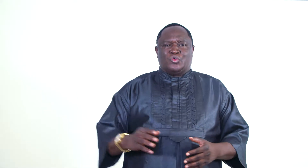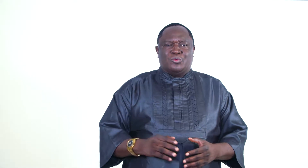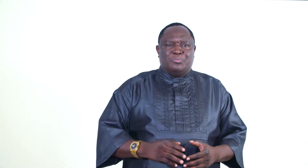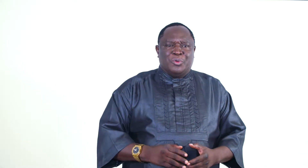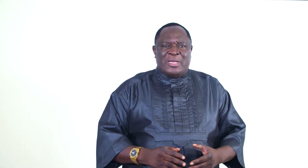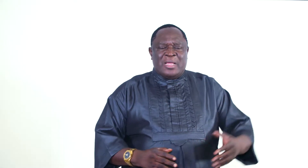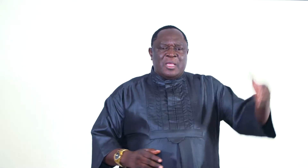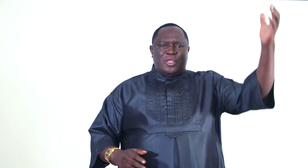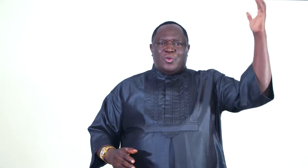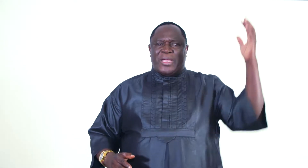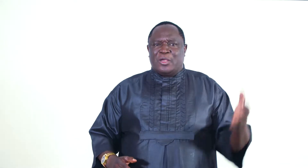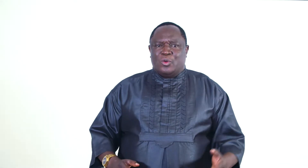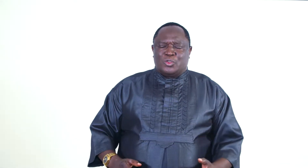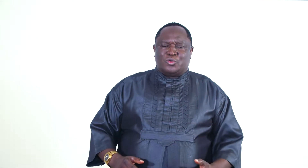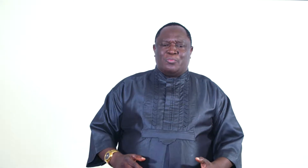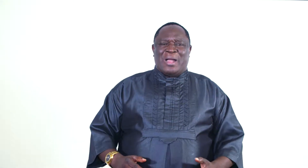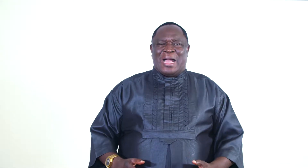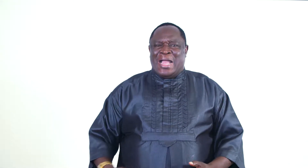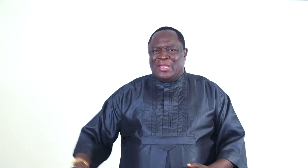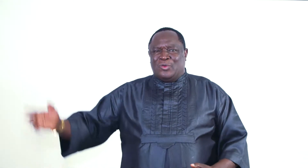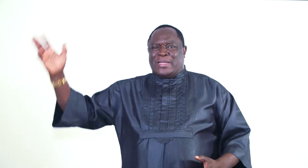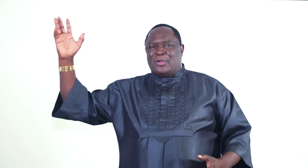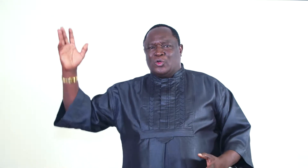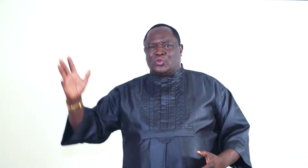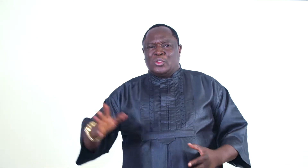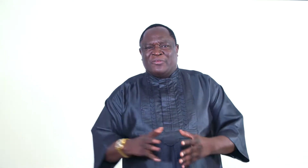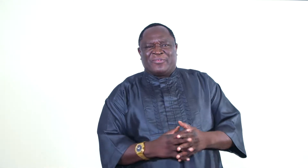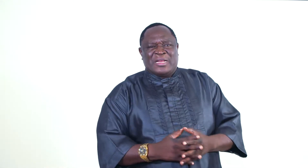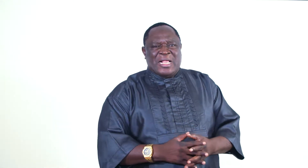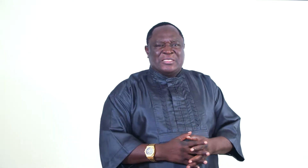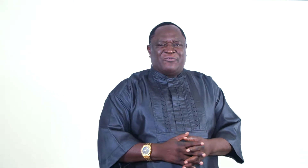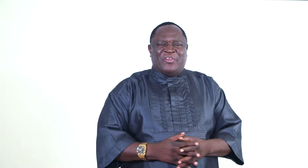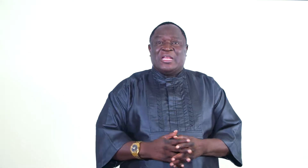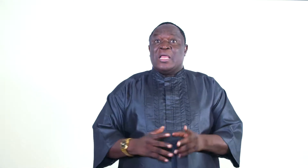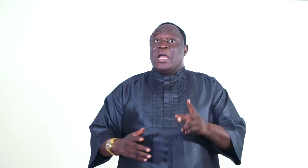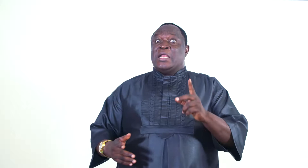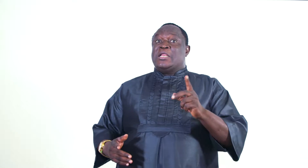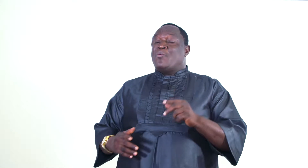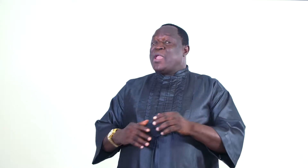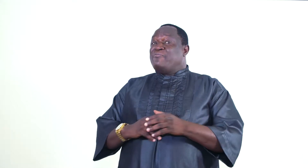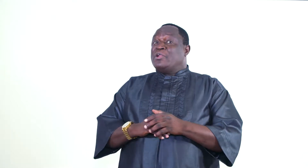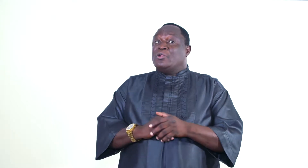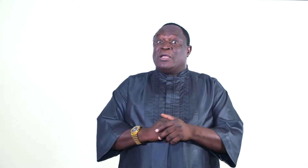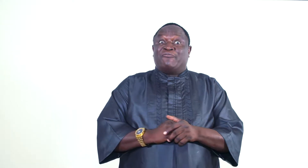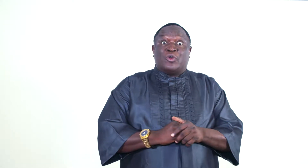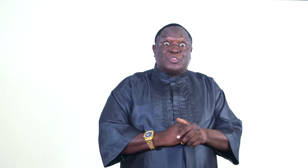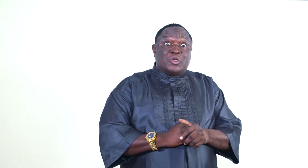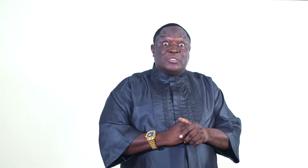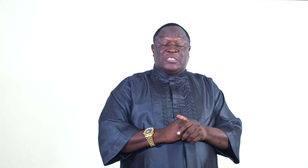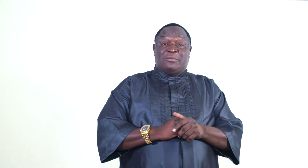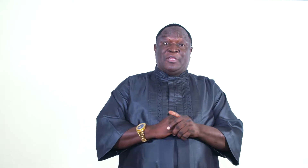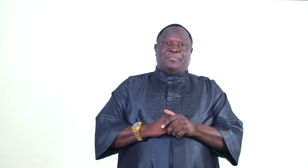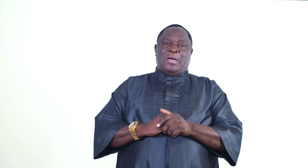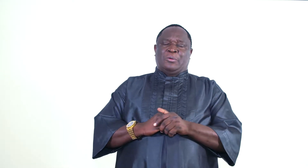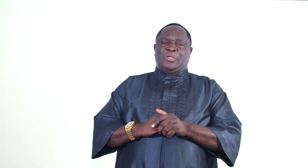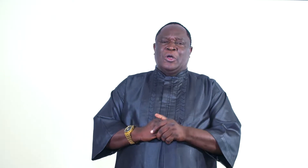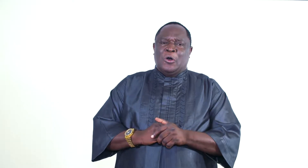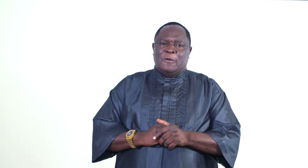through Buddha. You can go through Baha'i. You can go through different kinds of faith. And then we have another false concept about God.